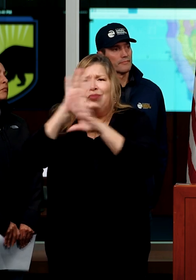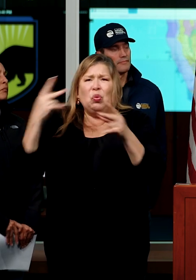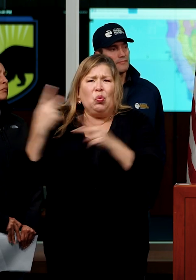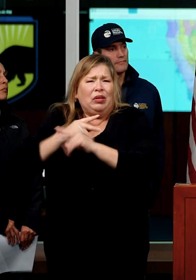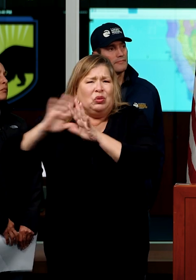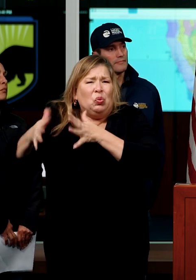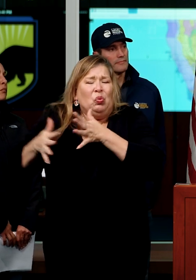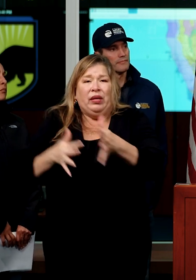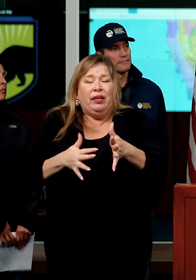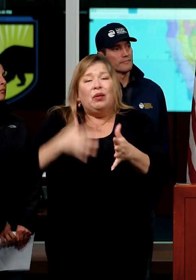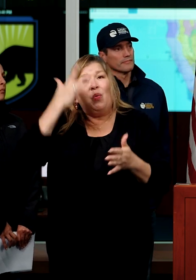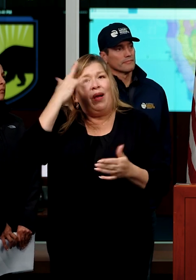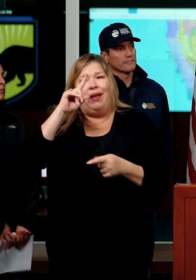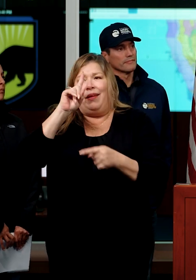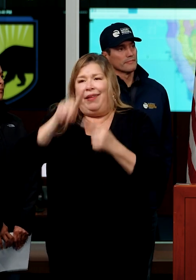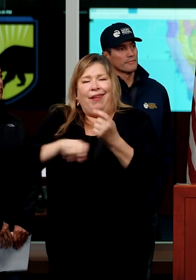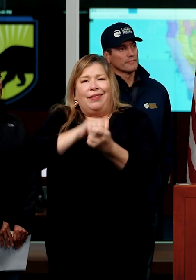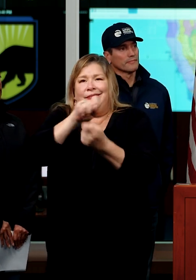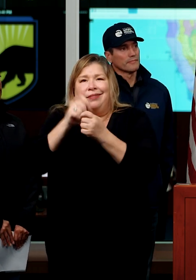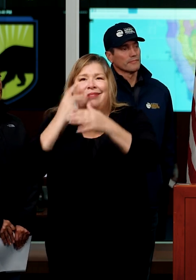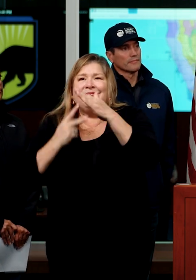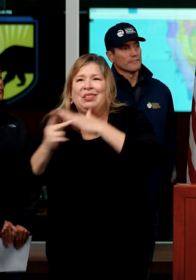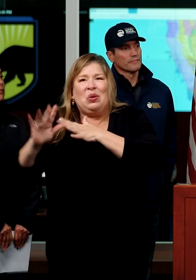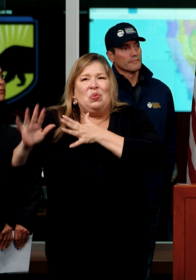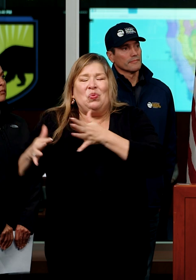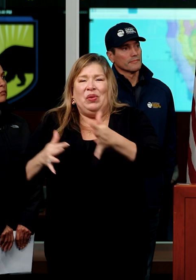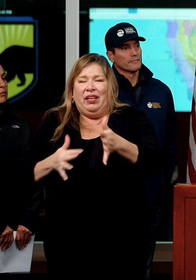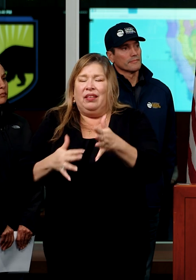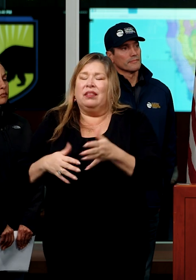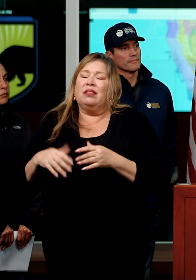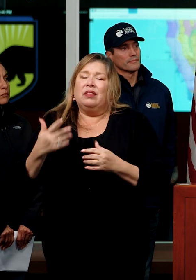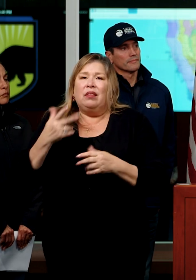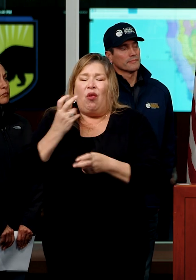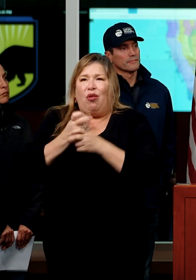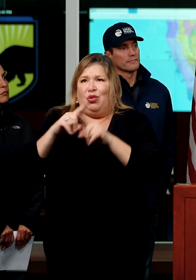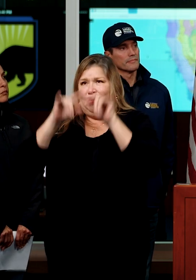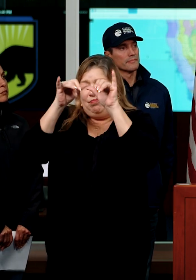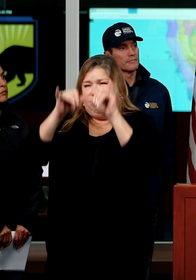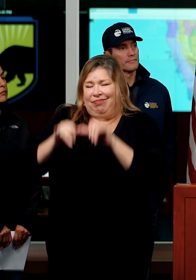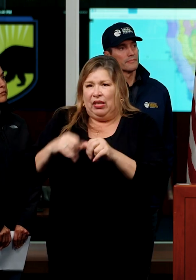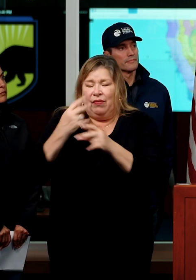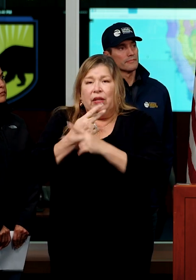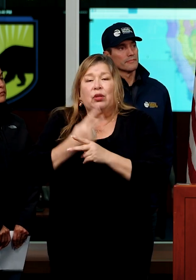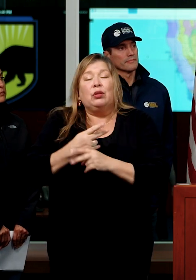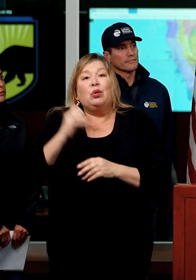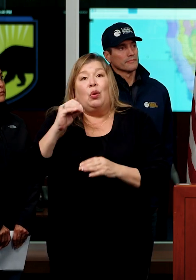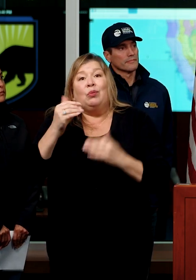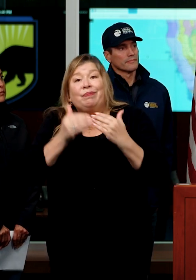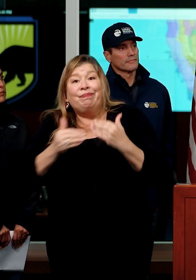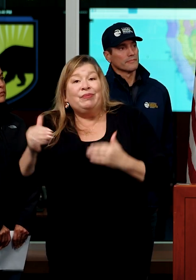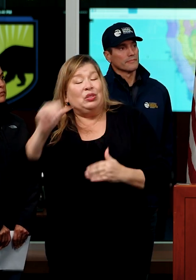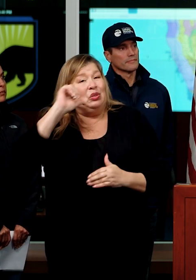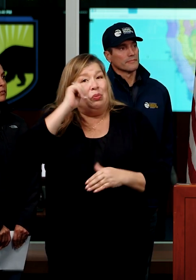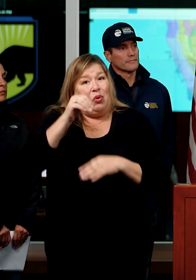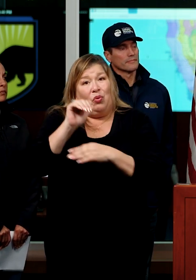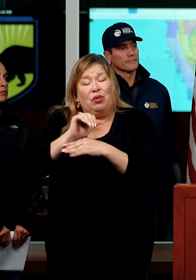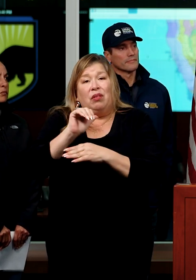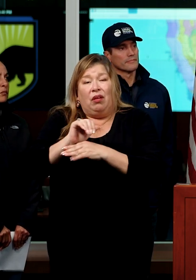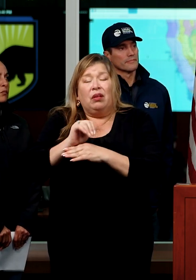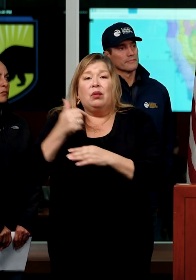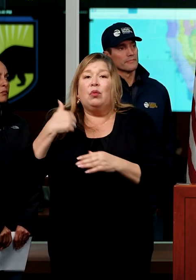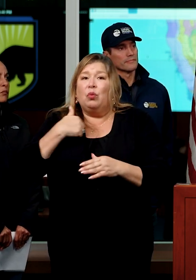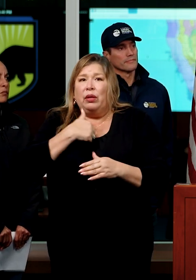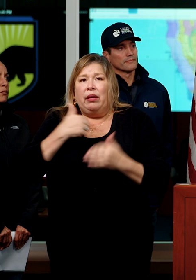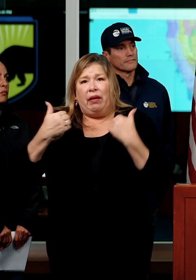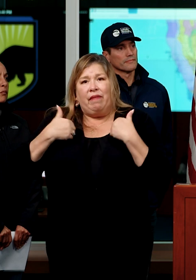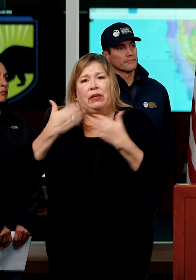little less precise than precipitation in terms of our modeling. And that's where tomorrow night in particular, uh, we